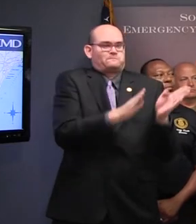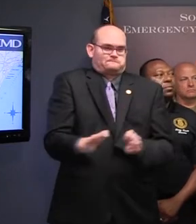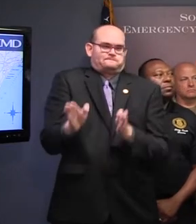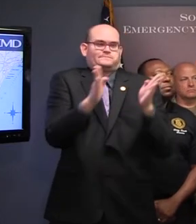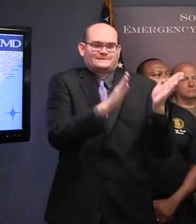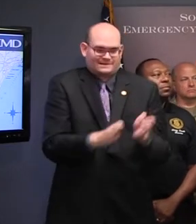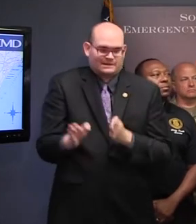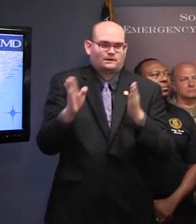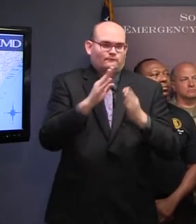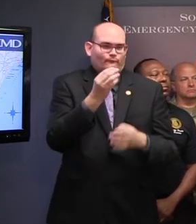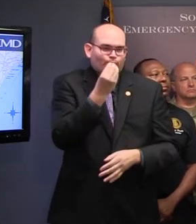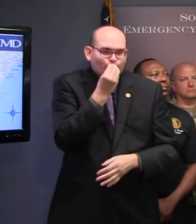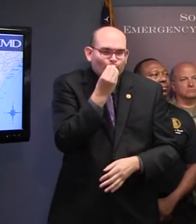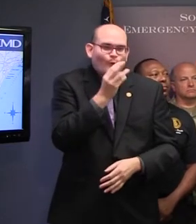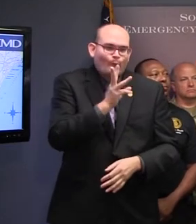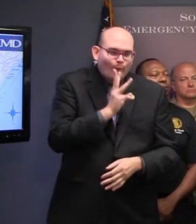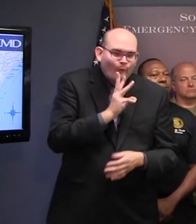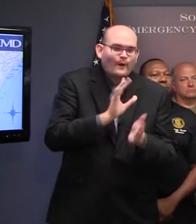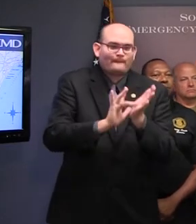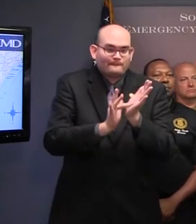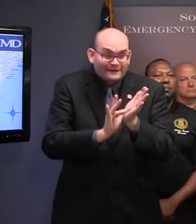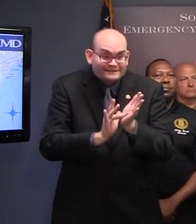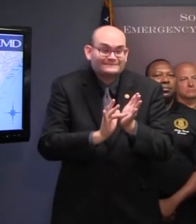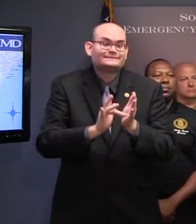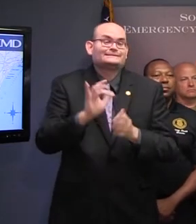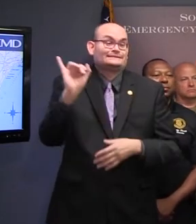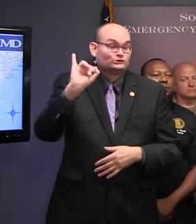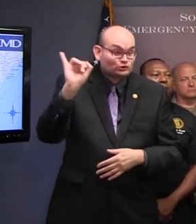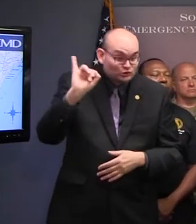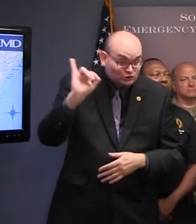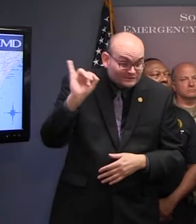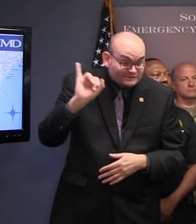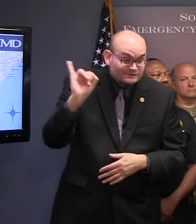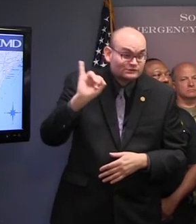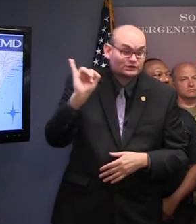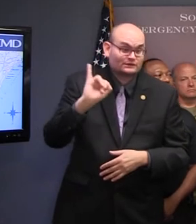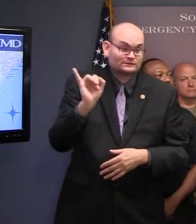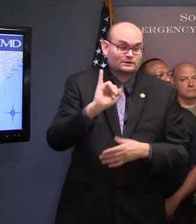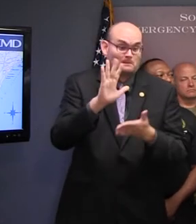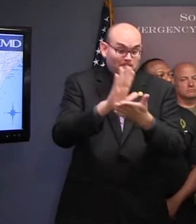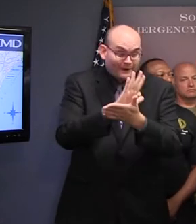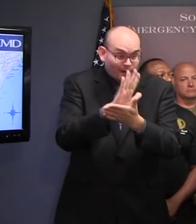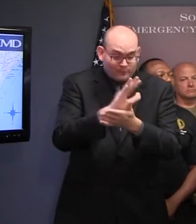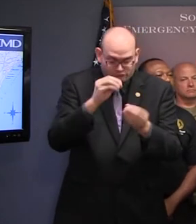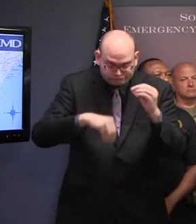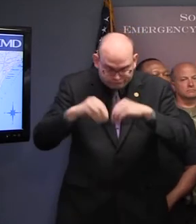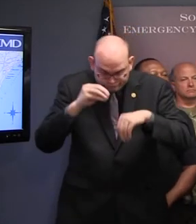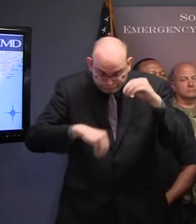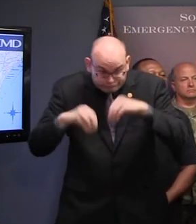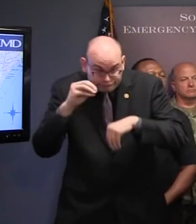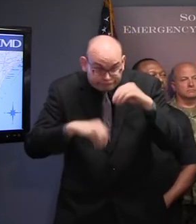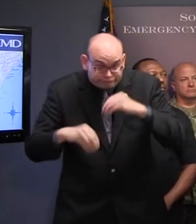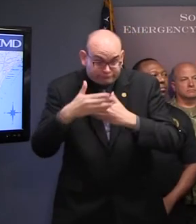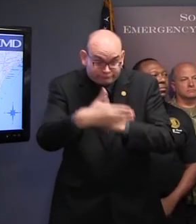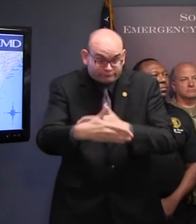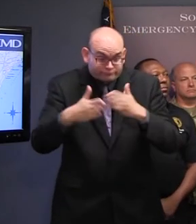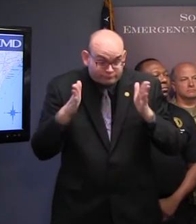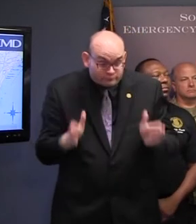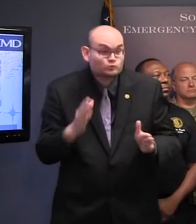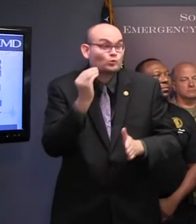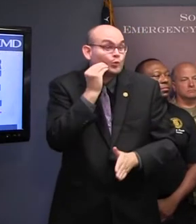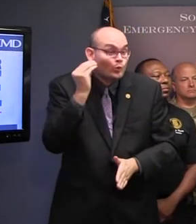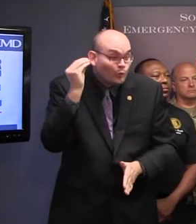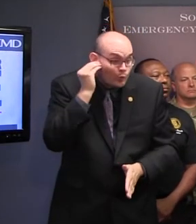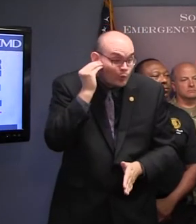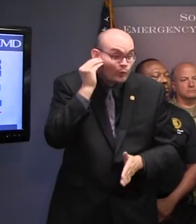particularly insurance papers. If you have insurance on your home, you might want to have those papers handy. Any valuable photographs,